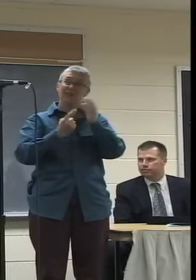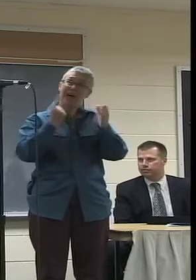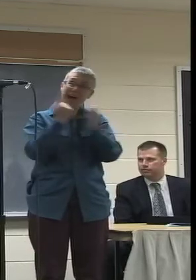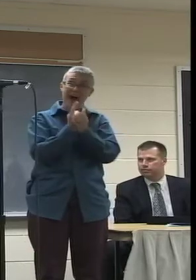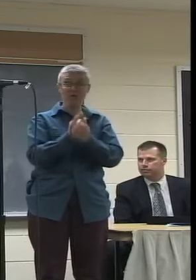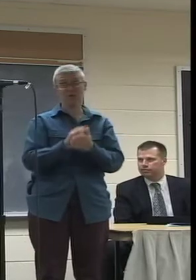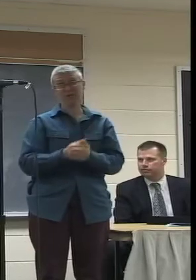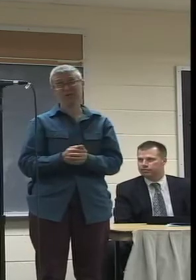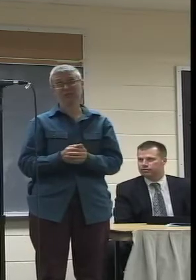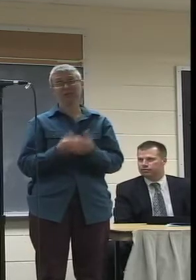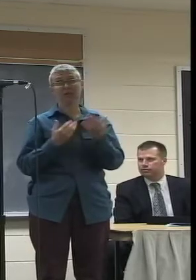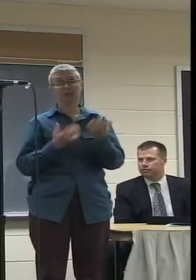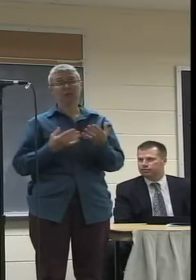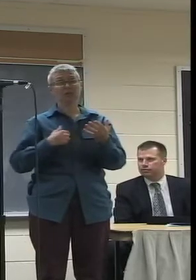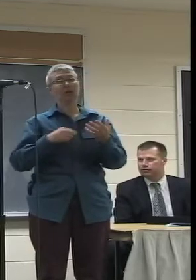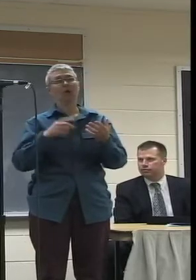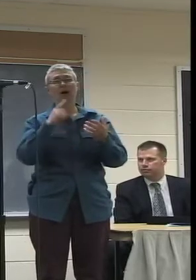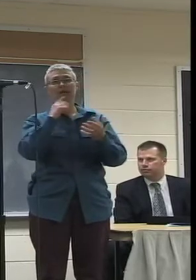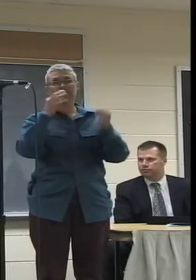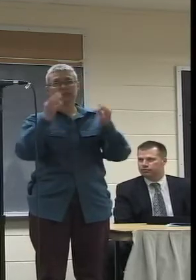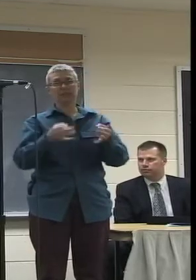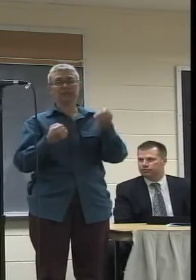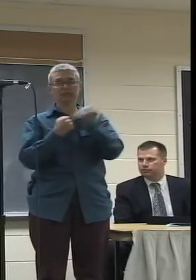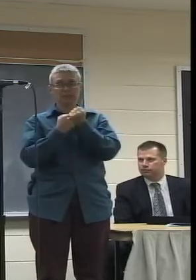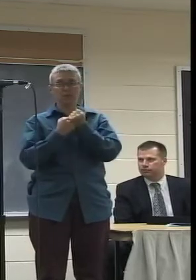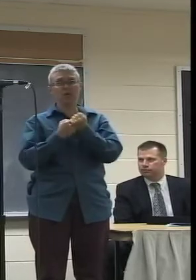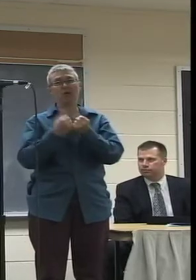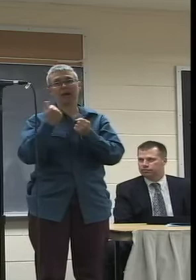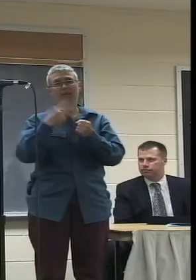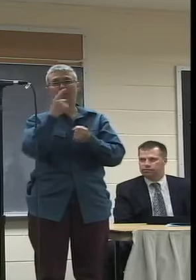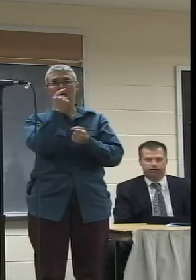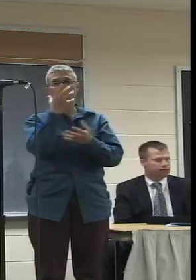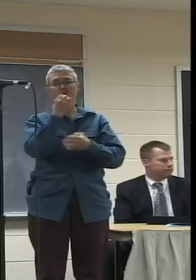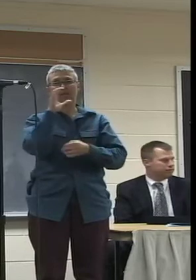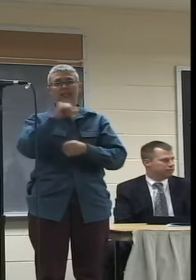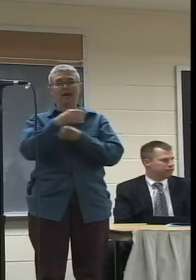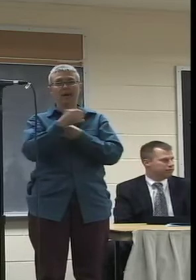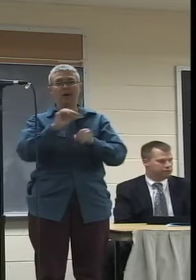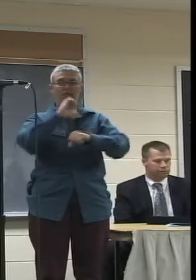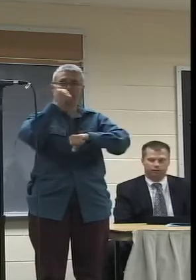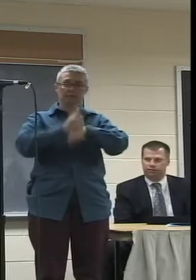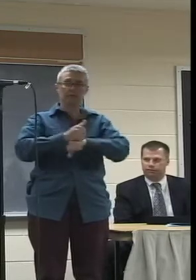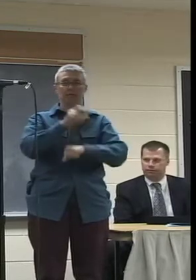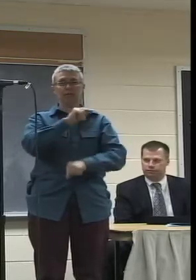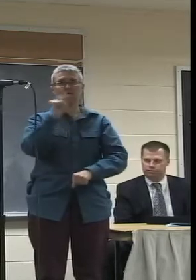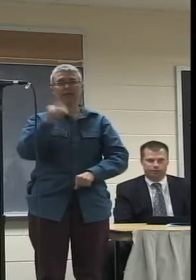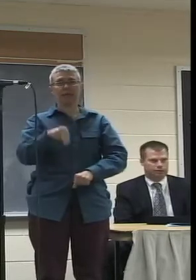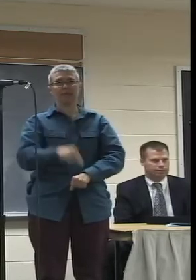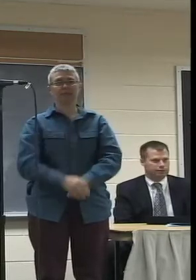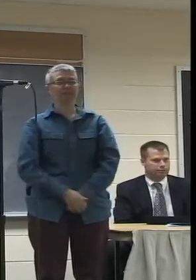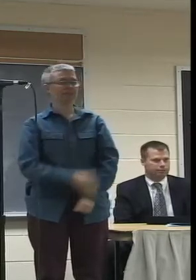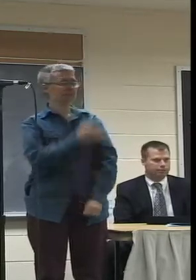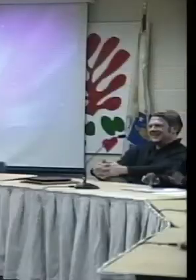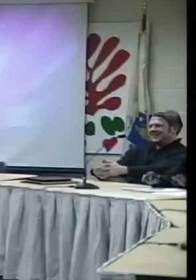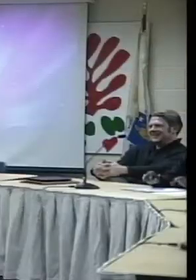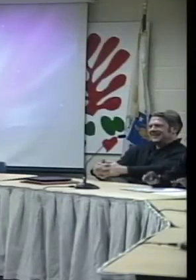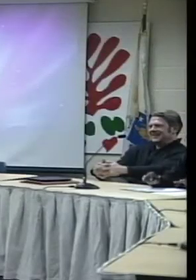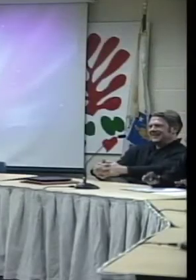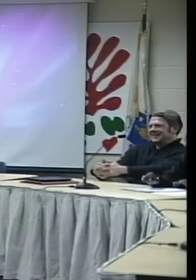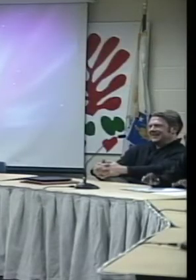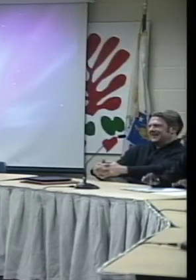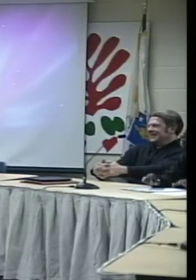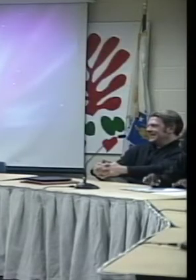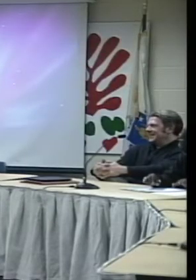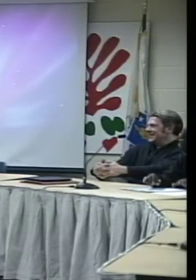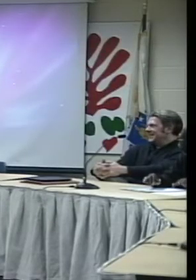got up there. So I would second Marianne Labarge and everybody else's desires for an office here. Thank you. Thank you. And